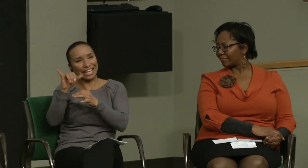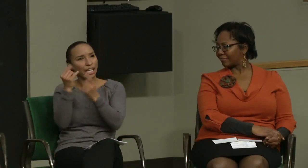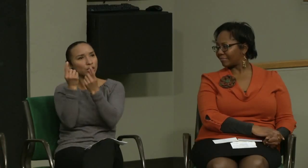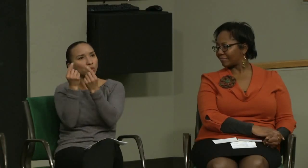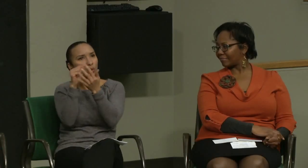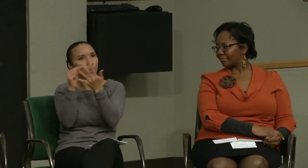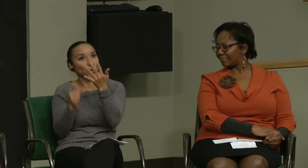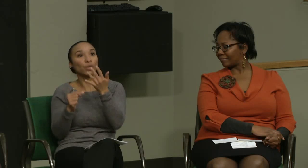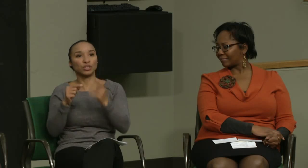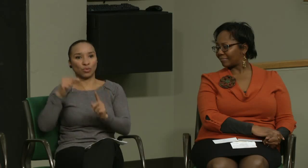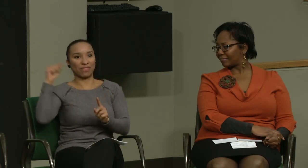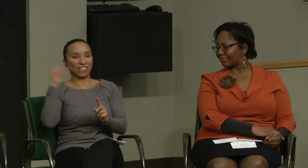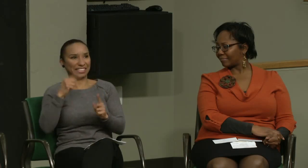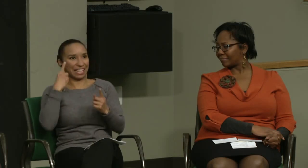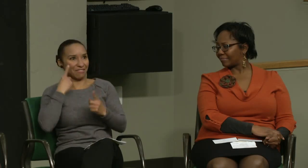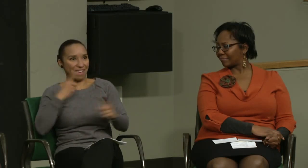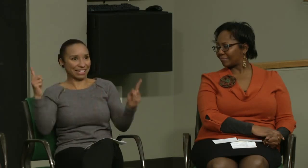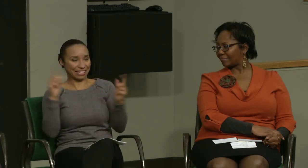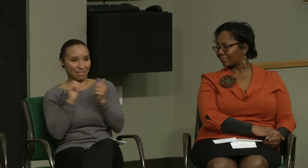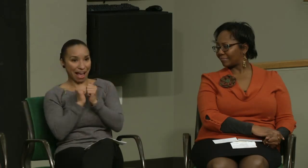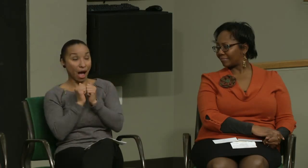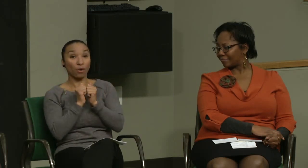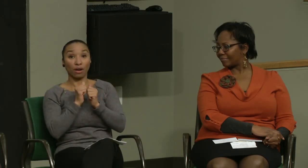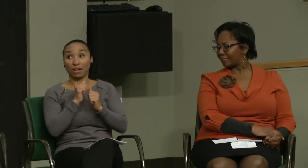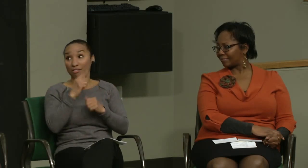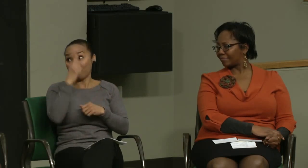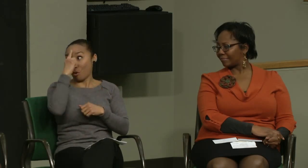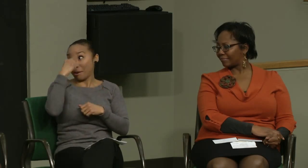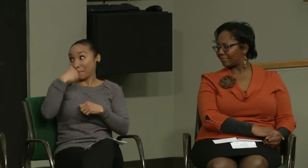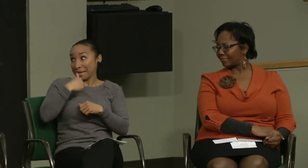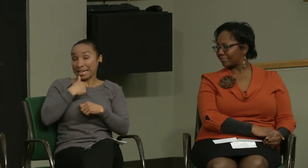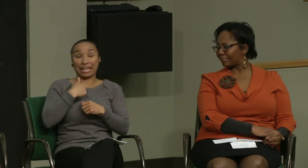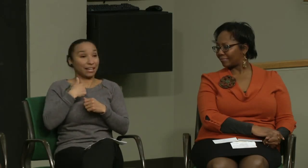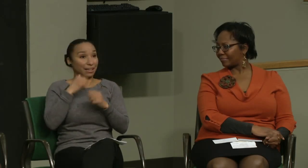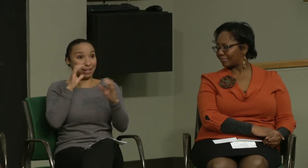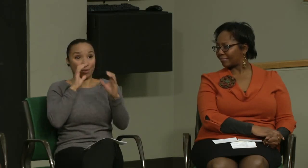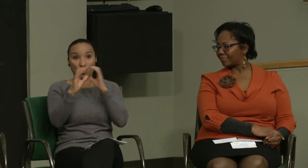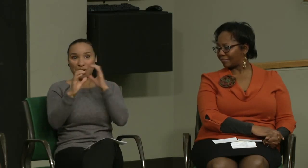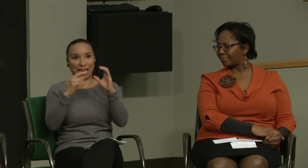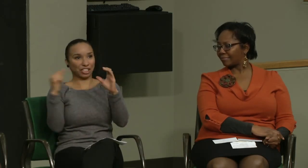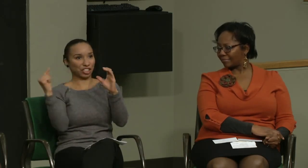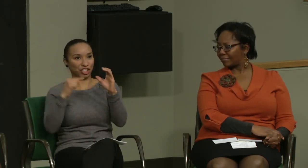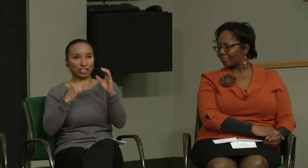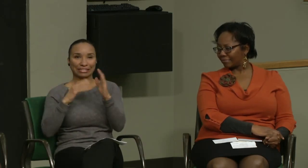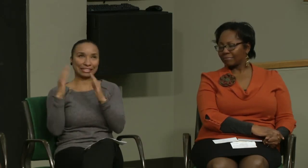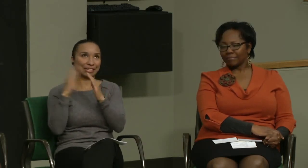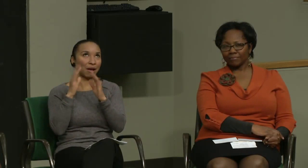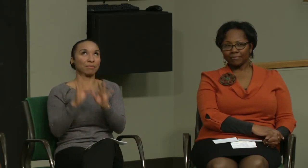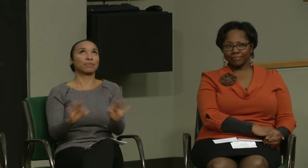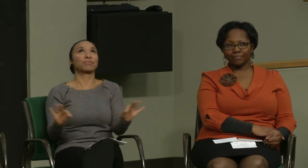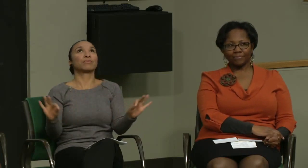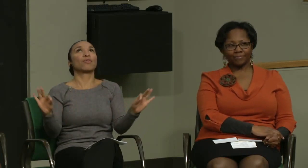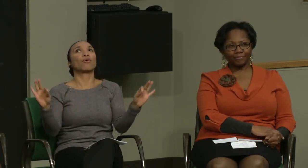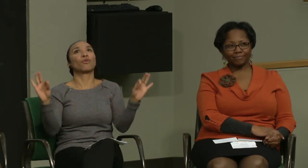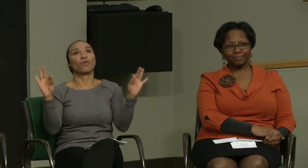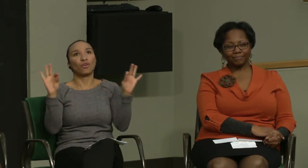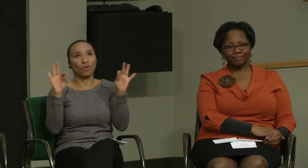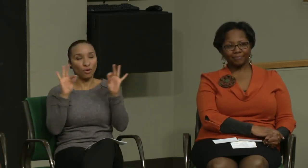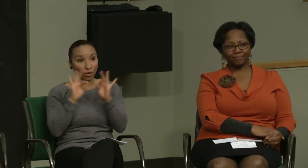As was mentioned, there are key components and one of those key components, in my opinion, is communication. That